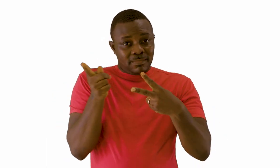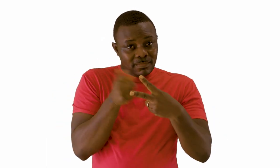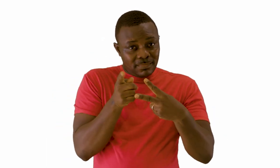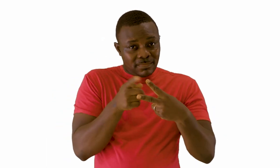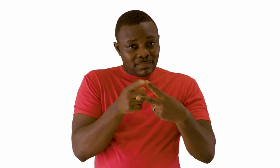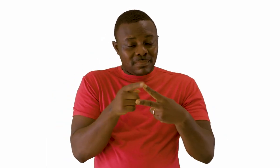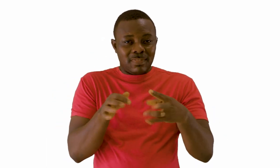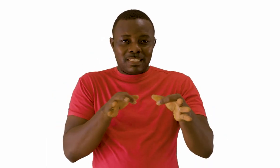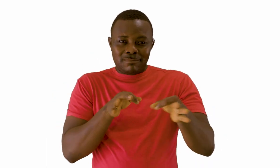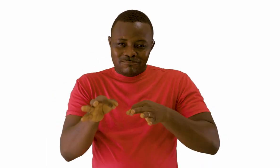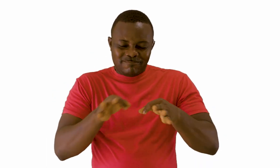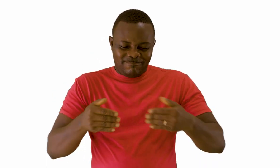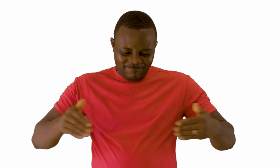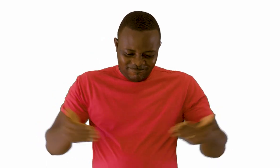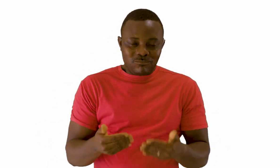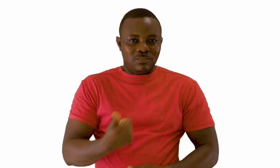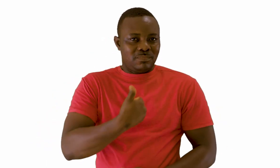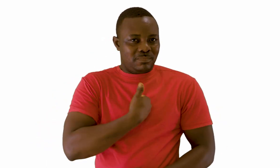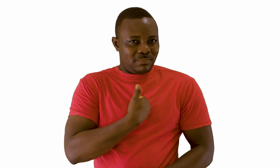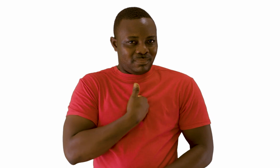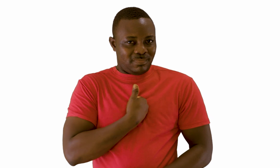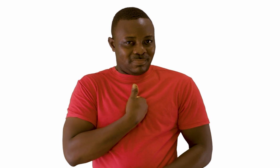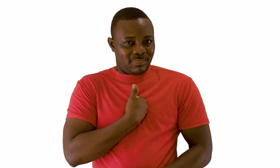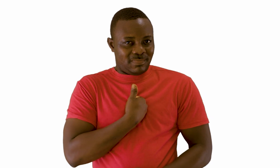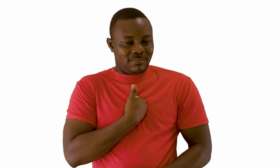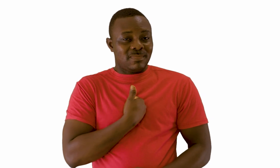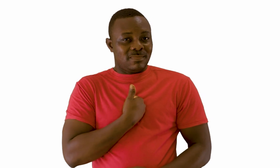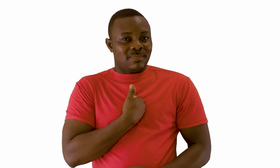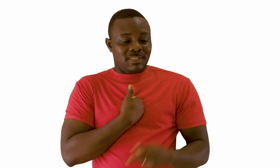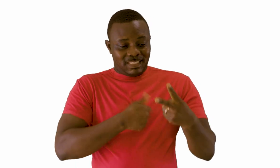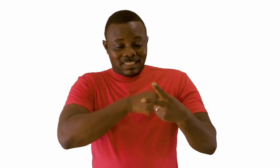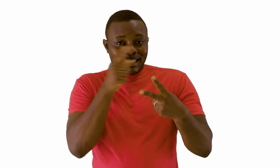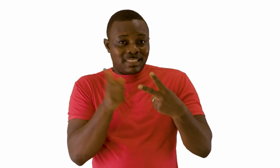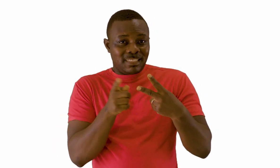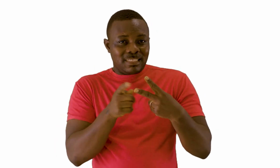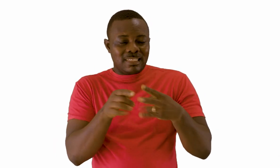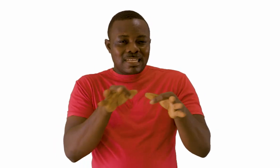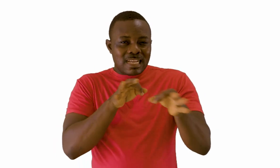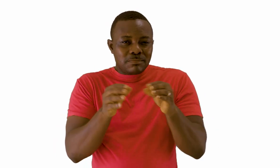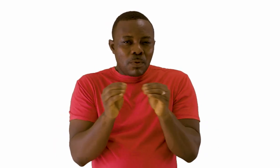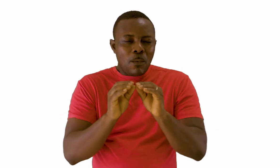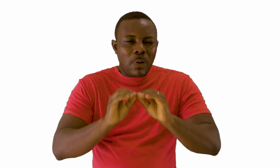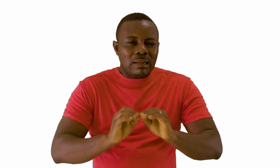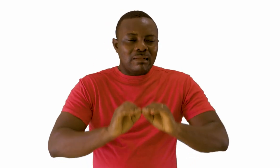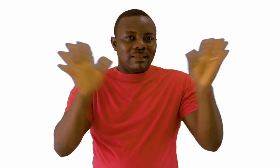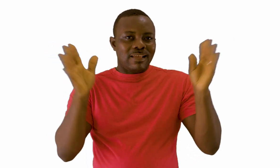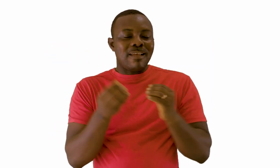To start off, I'll first fully introduce myself. Second, I'll provide greater clarity about media literacy.